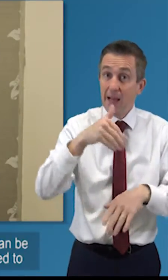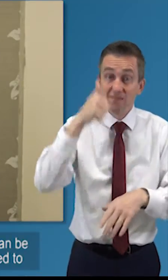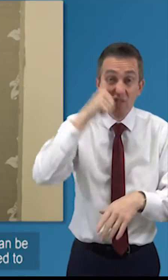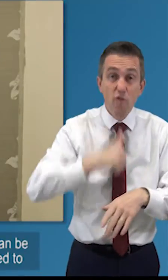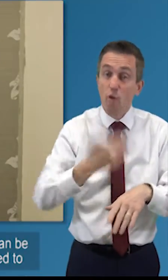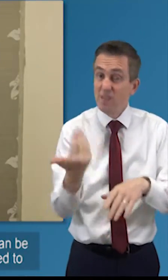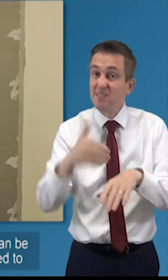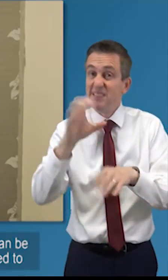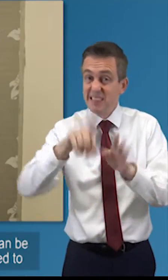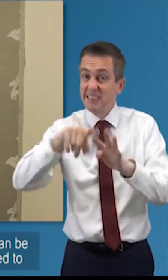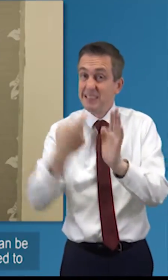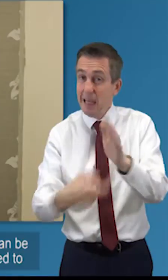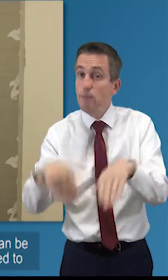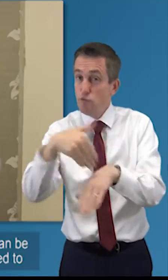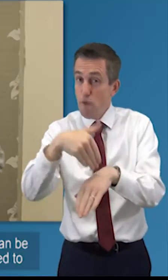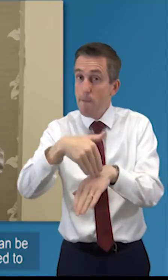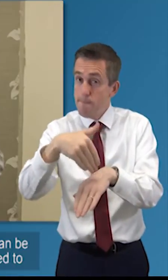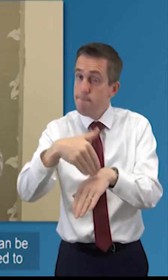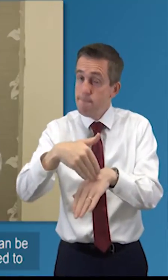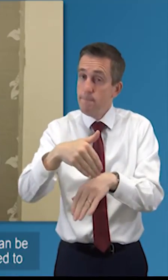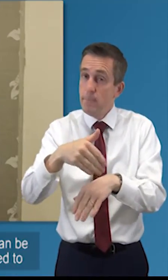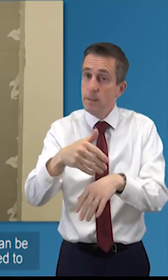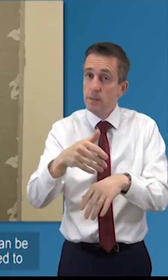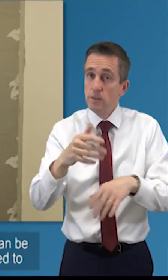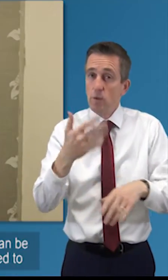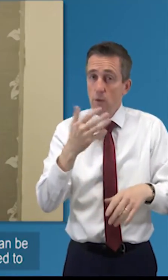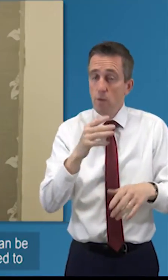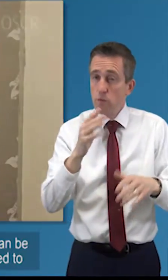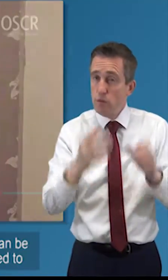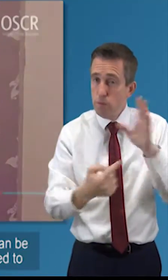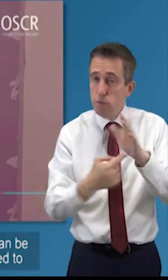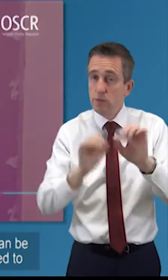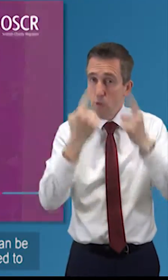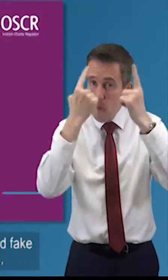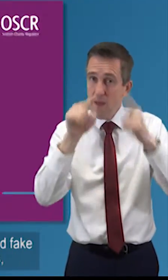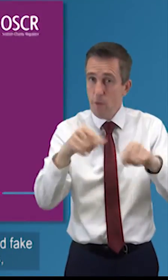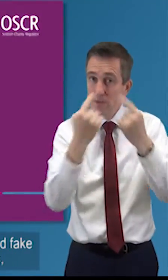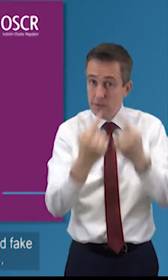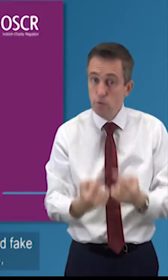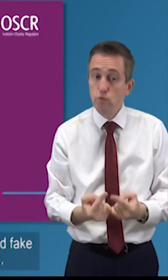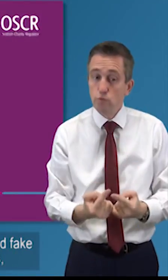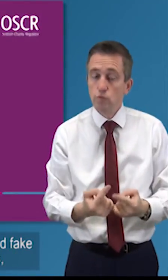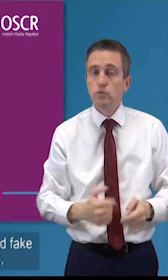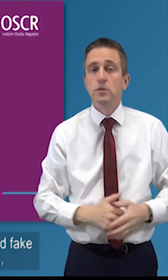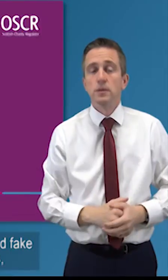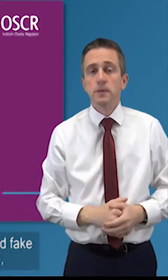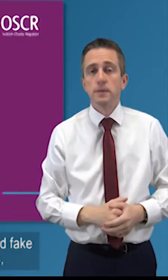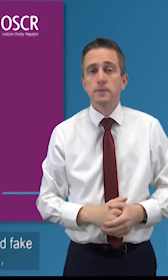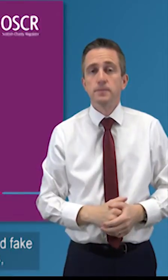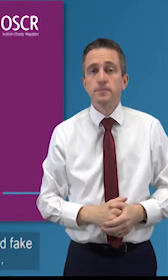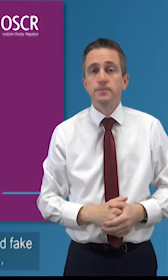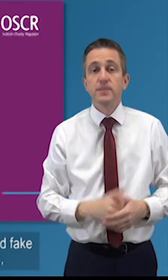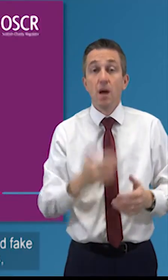so it's worth thinking about to being aware of what you need to watch out for particularly in terms of